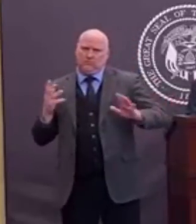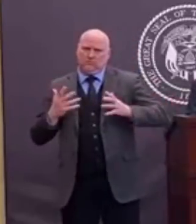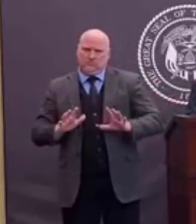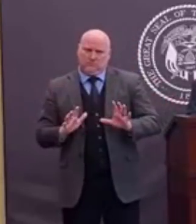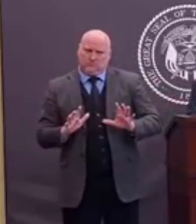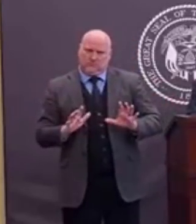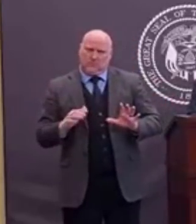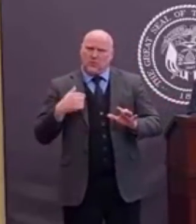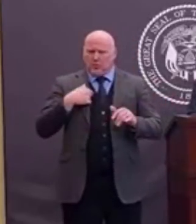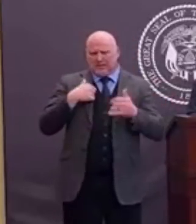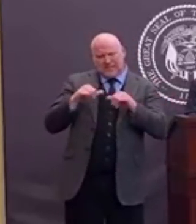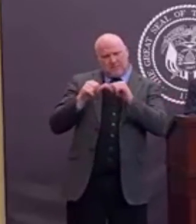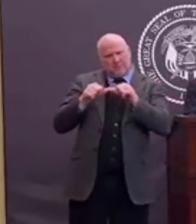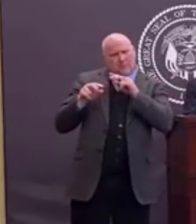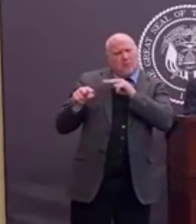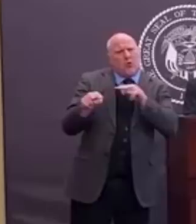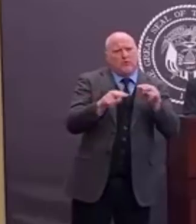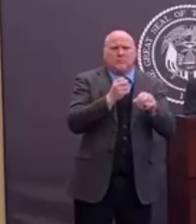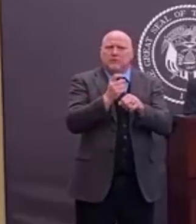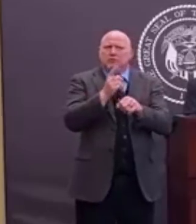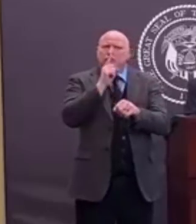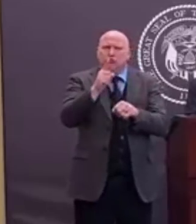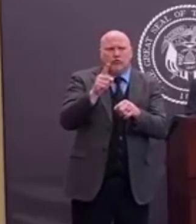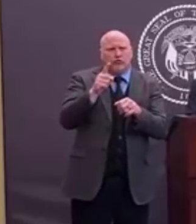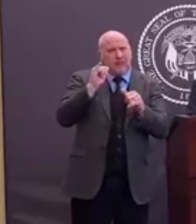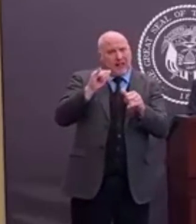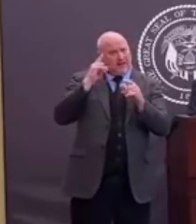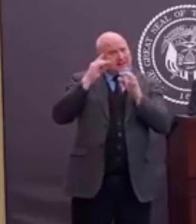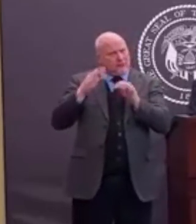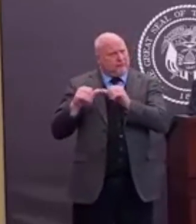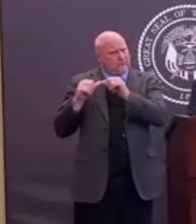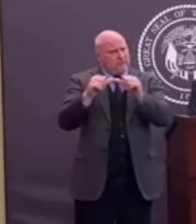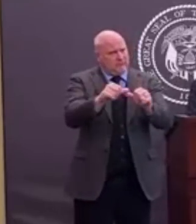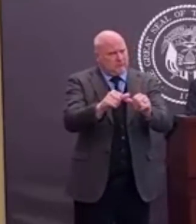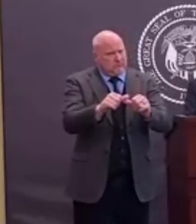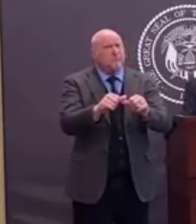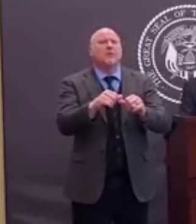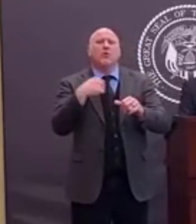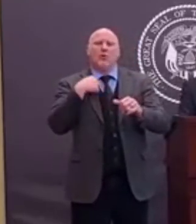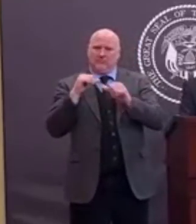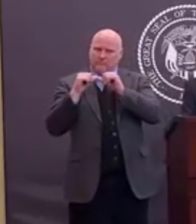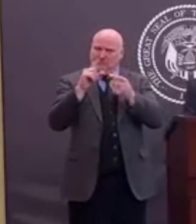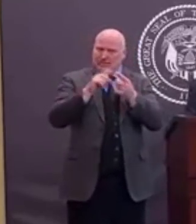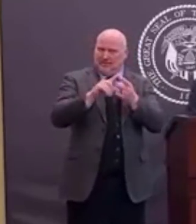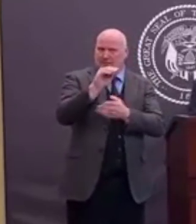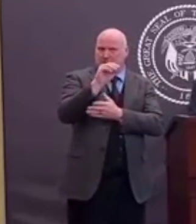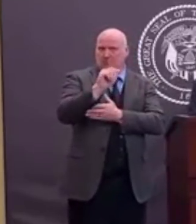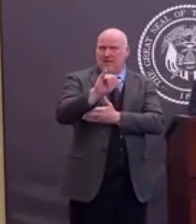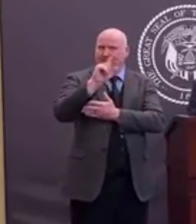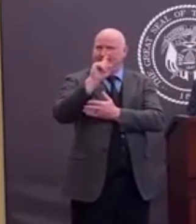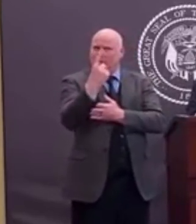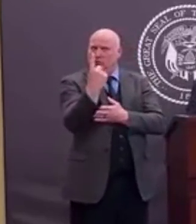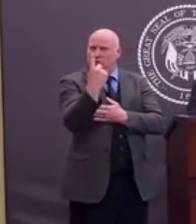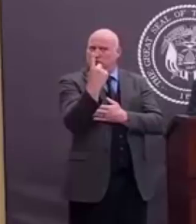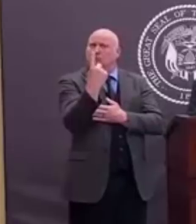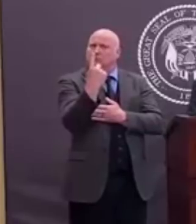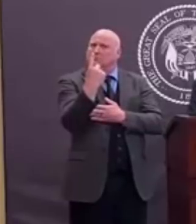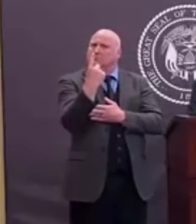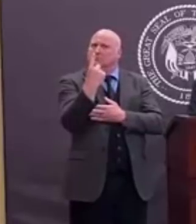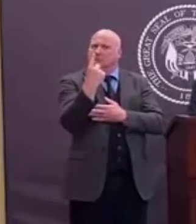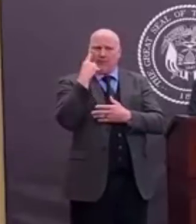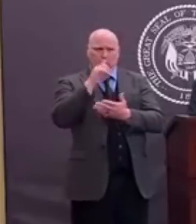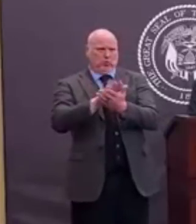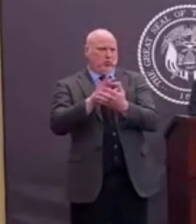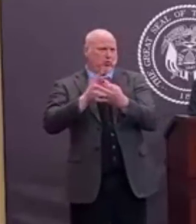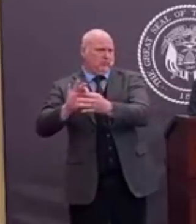children should not be attending schools outside of their home. You should not arrange for play dates for people to come to your